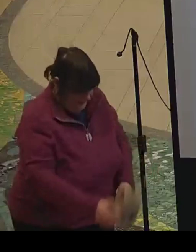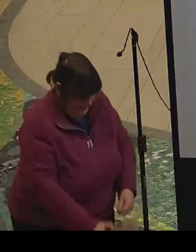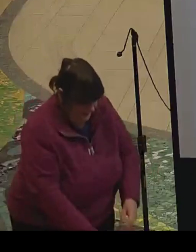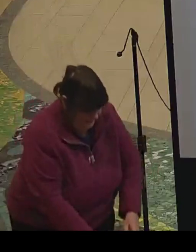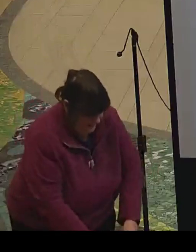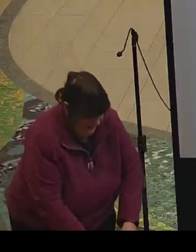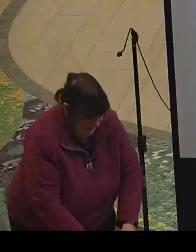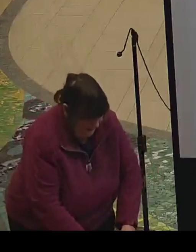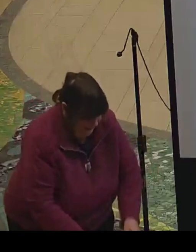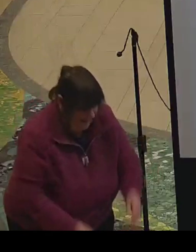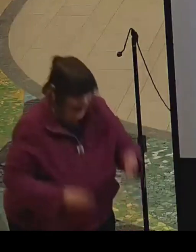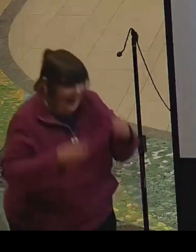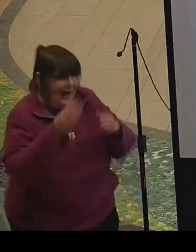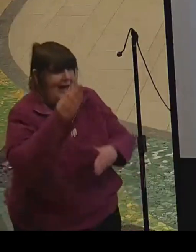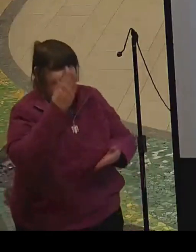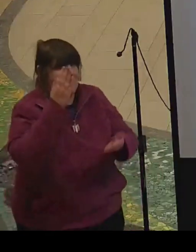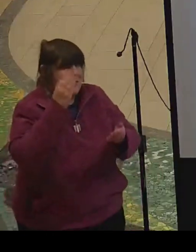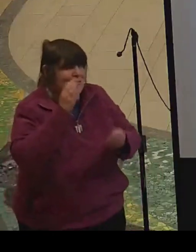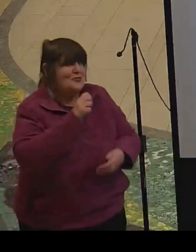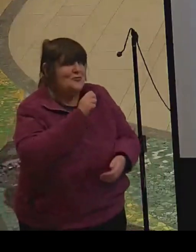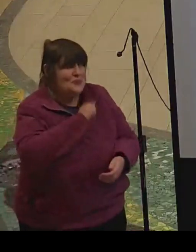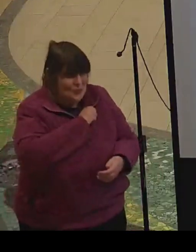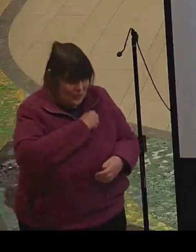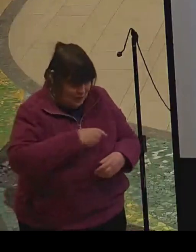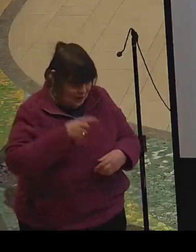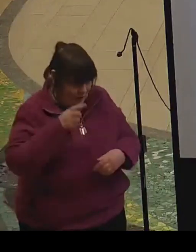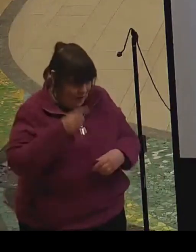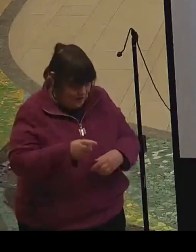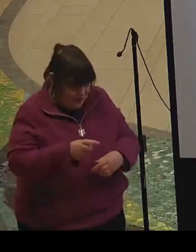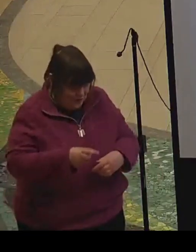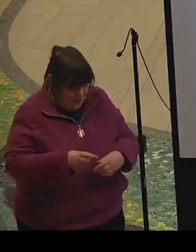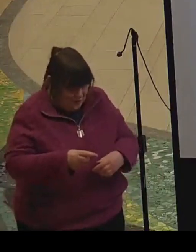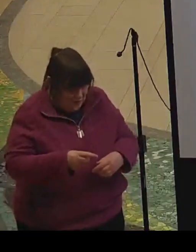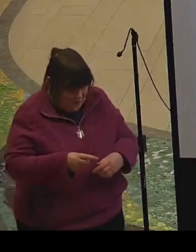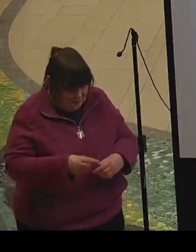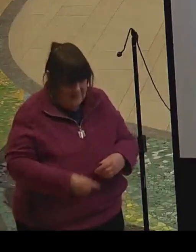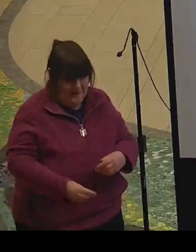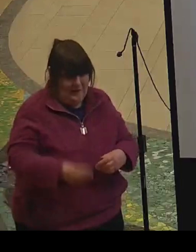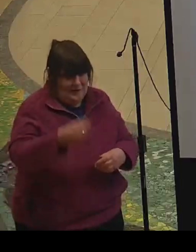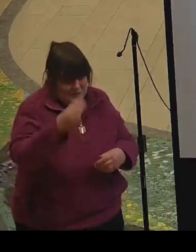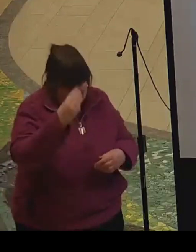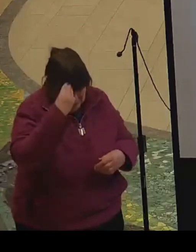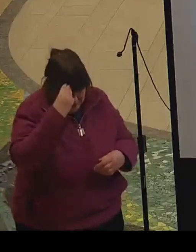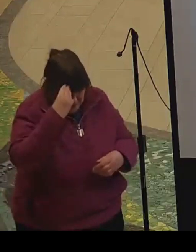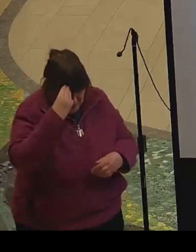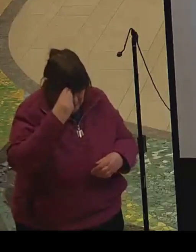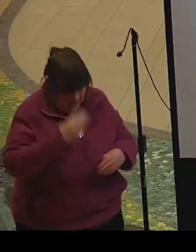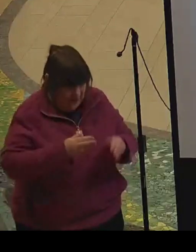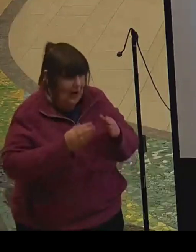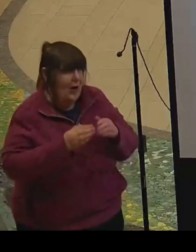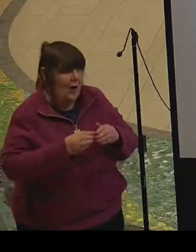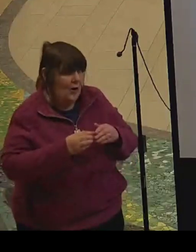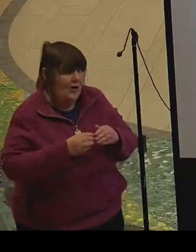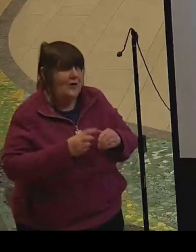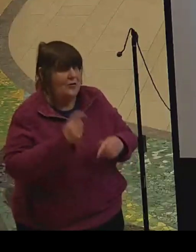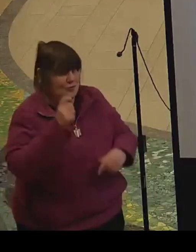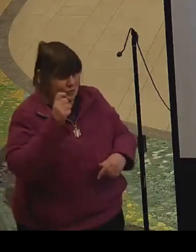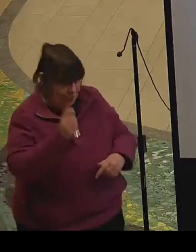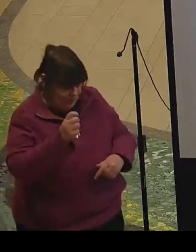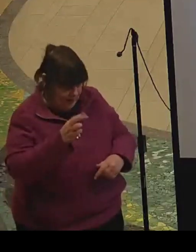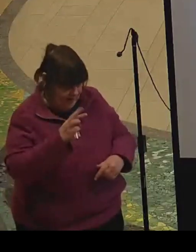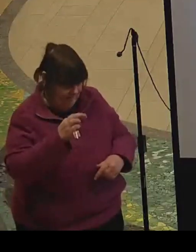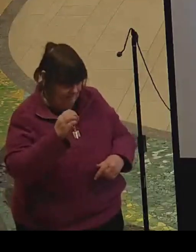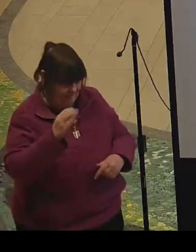And I'm sure you all know our